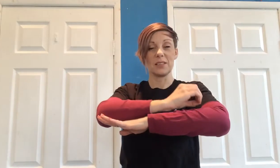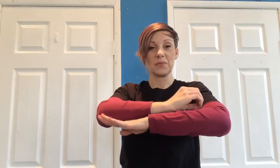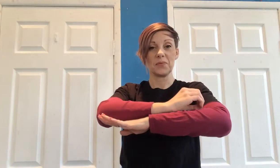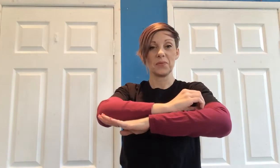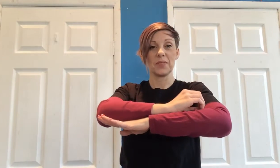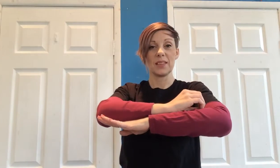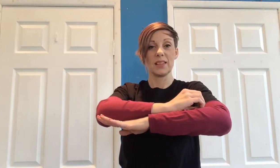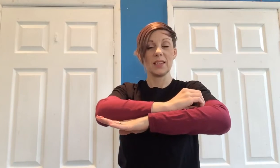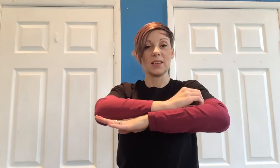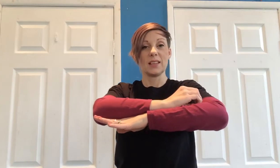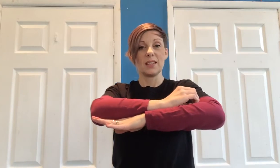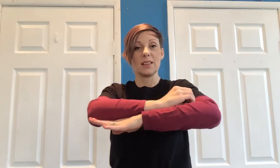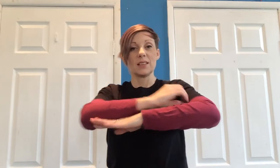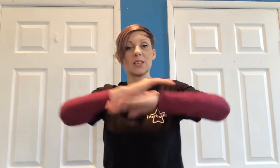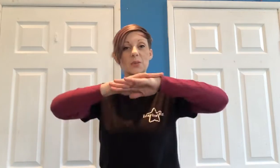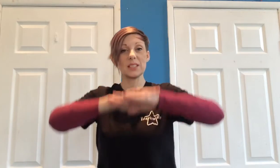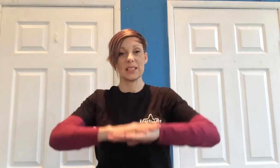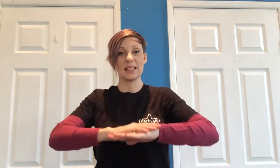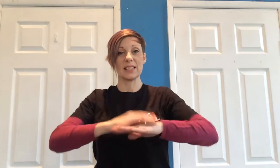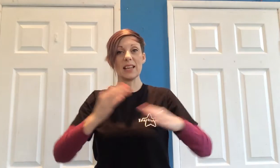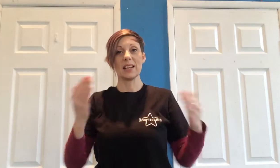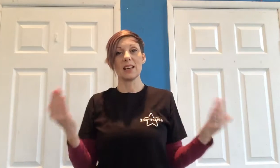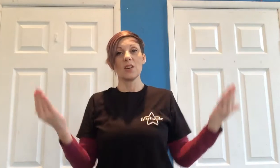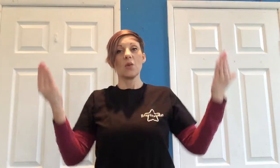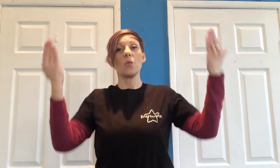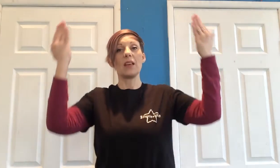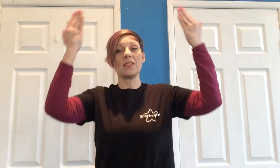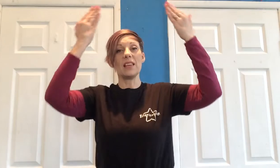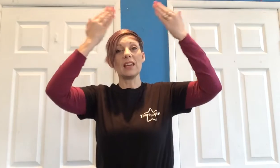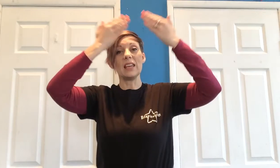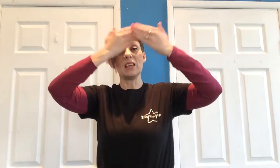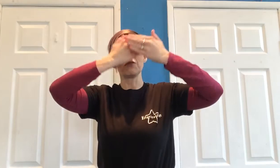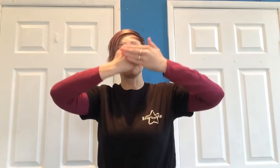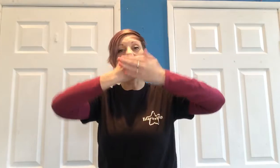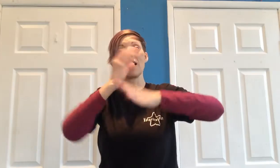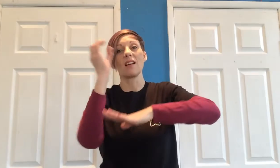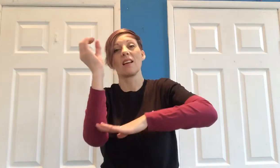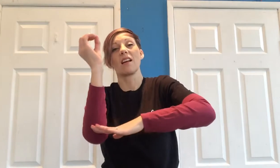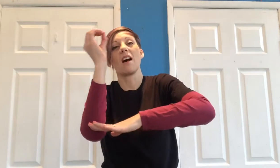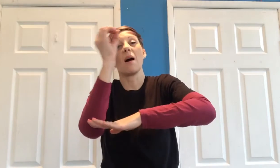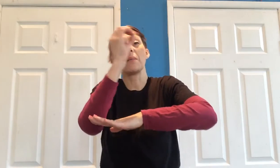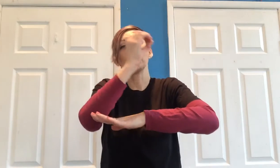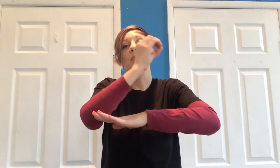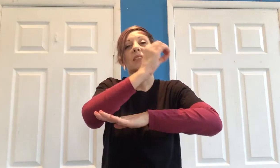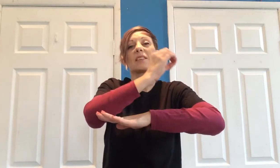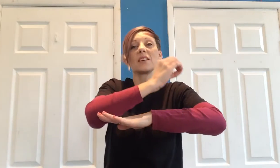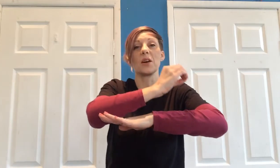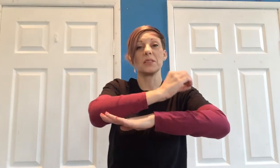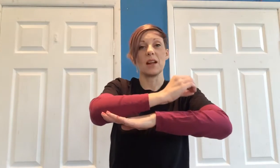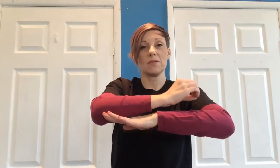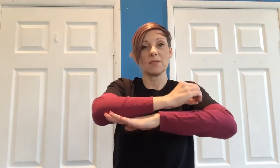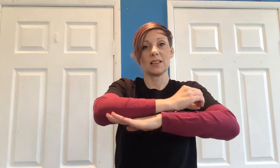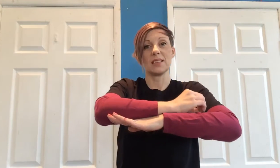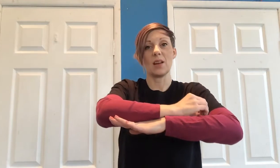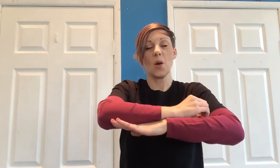so sit in when the evening comes and the Sun goes down that's it